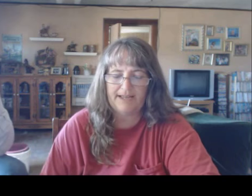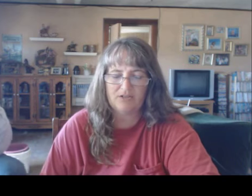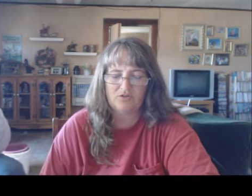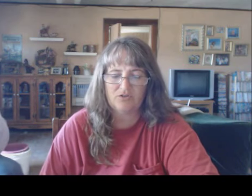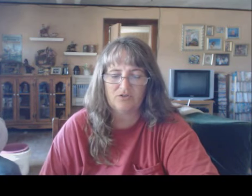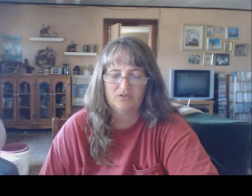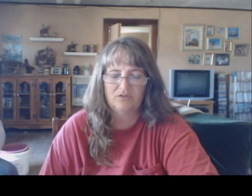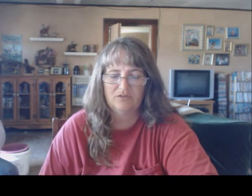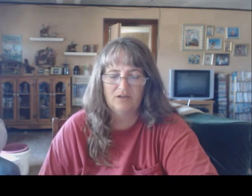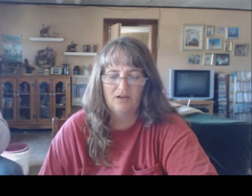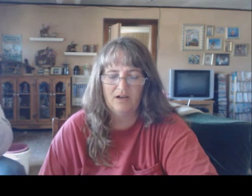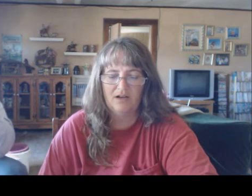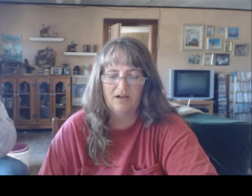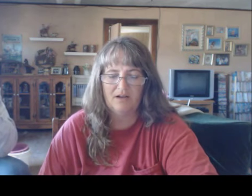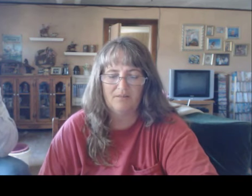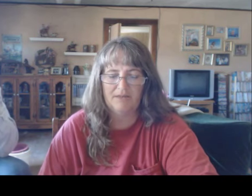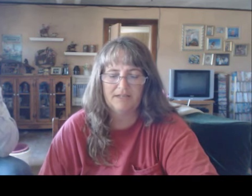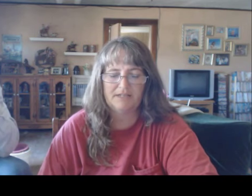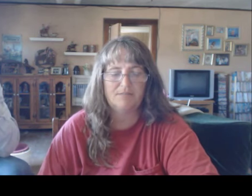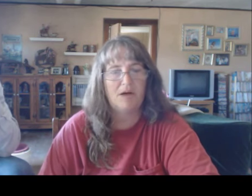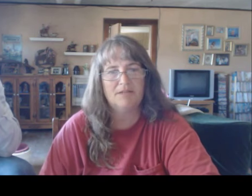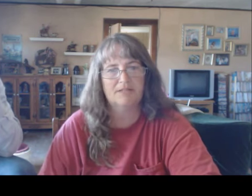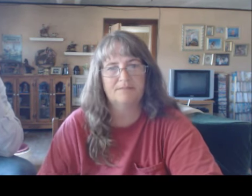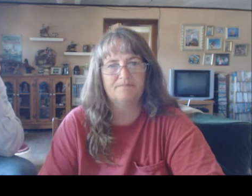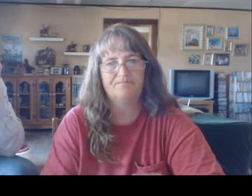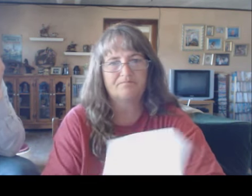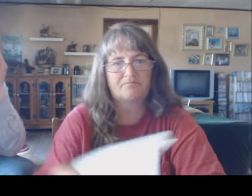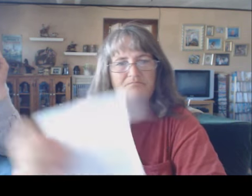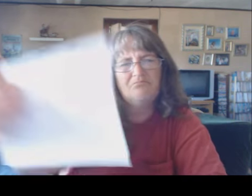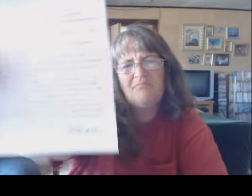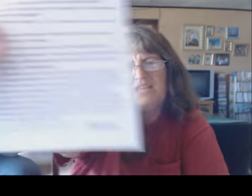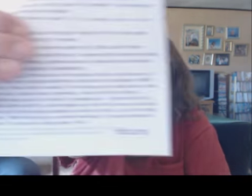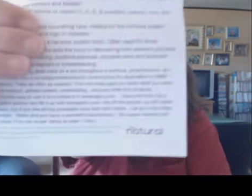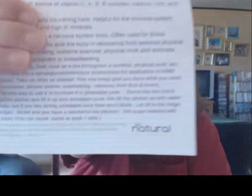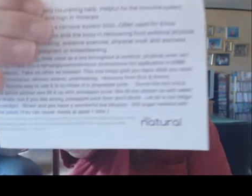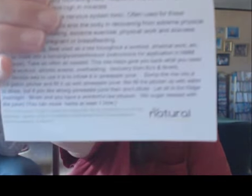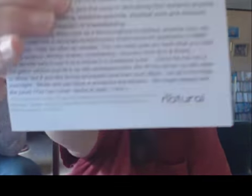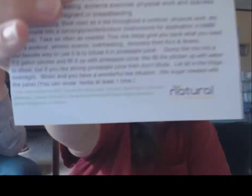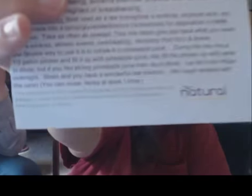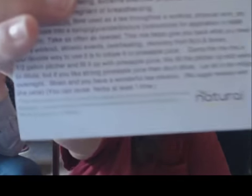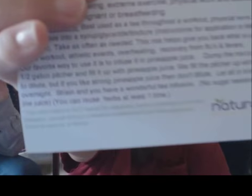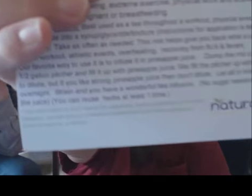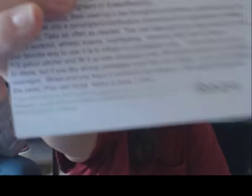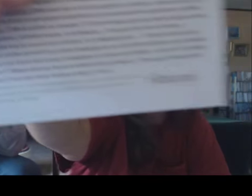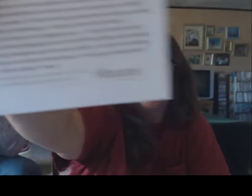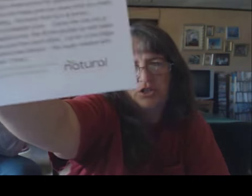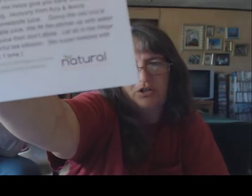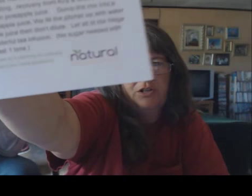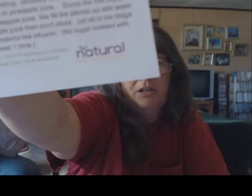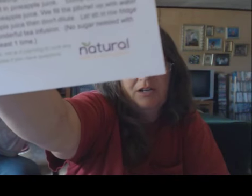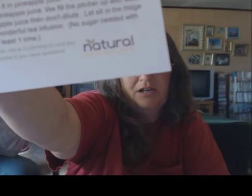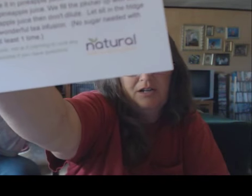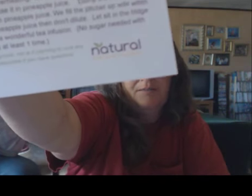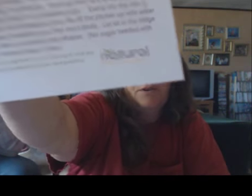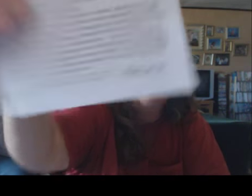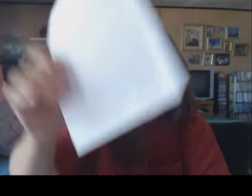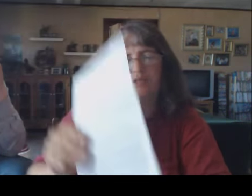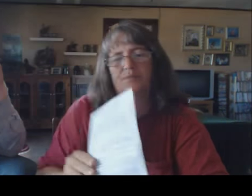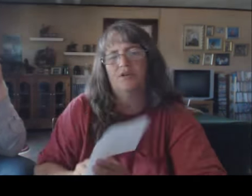natural, uh, medicine mamas. And I think they're a pretty small company. I'm not real sure. Um, they're on Facebook,